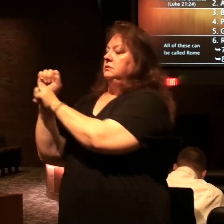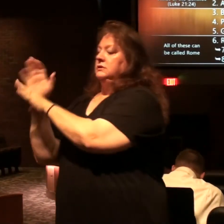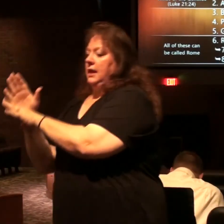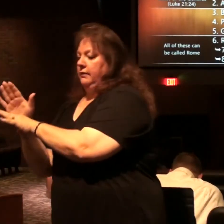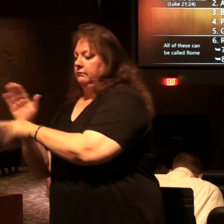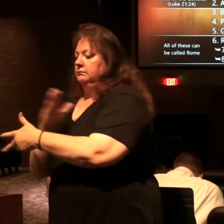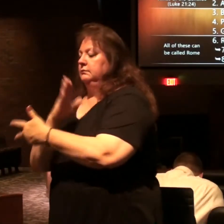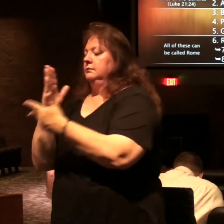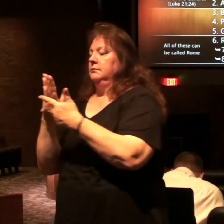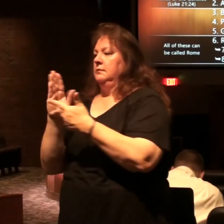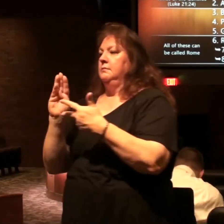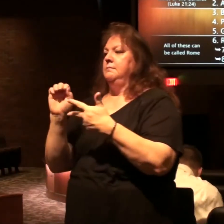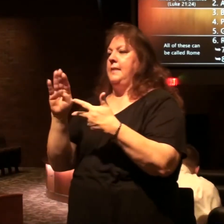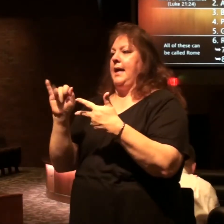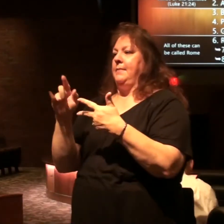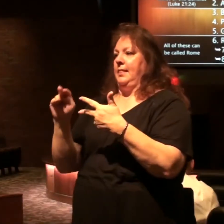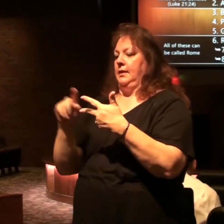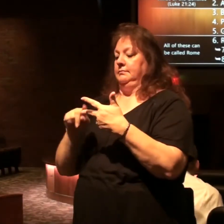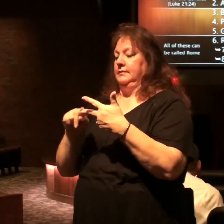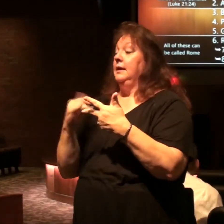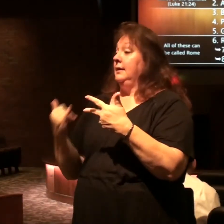Babylon so we pick up where